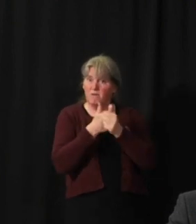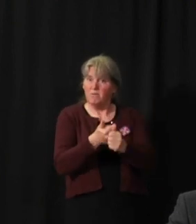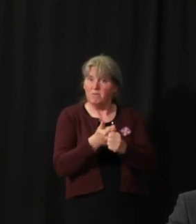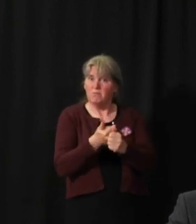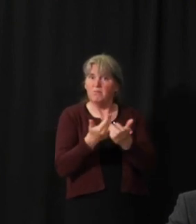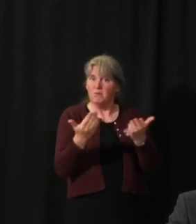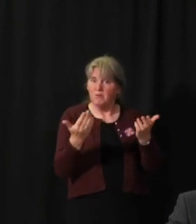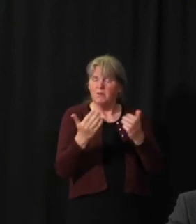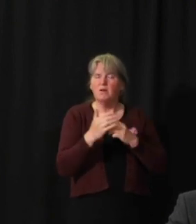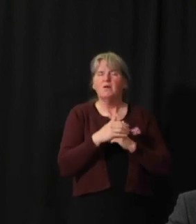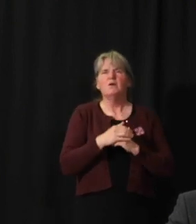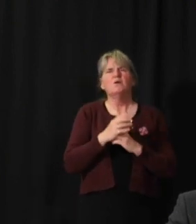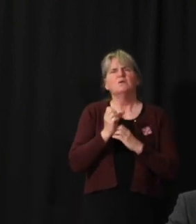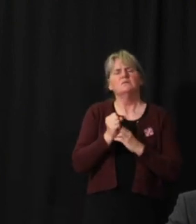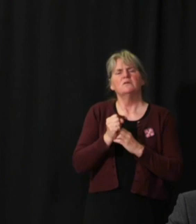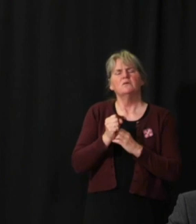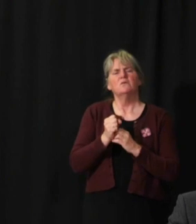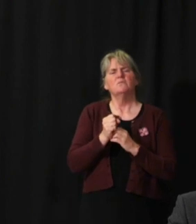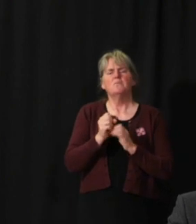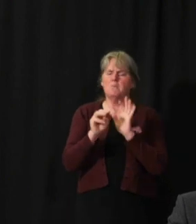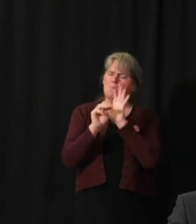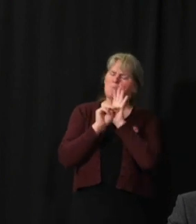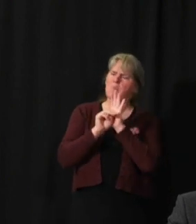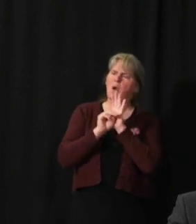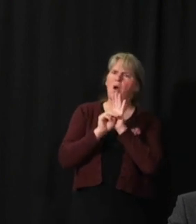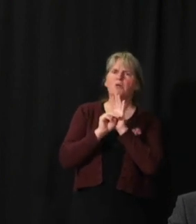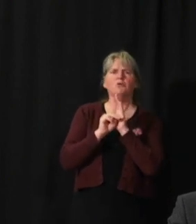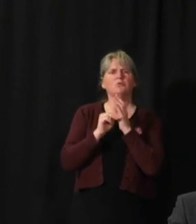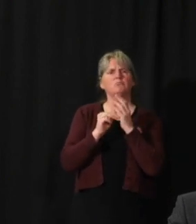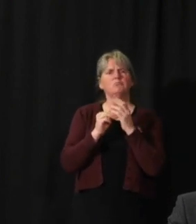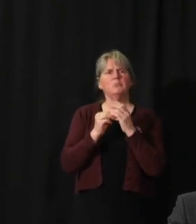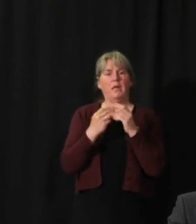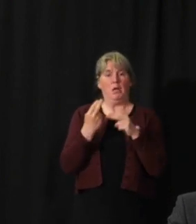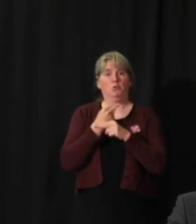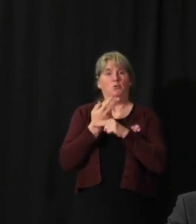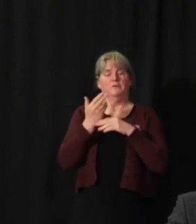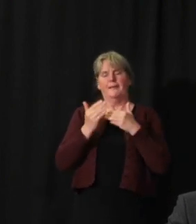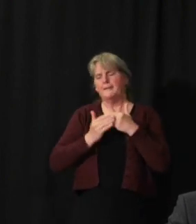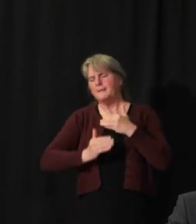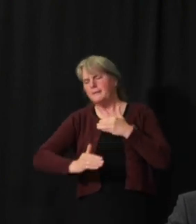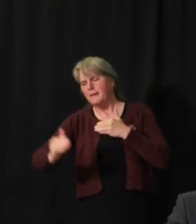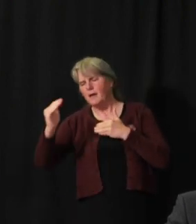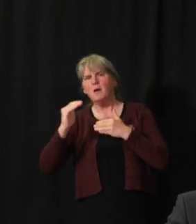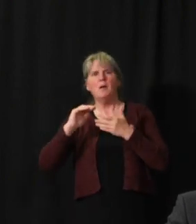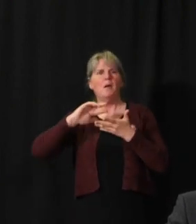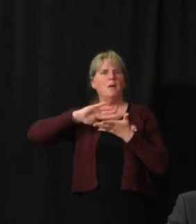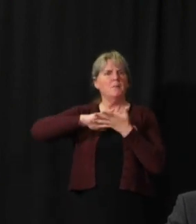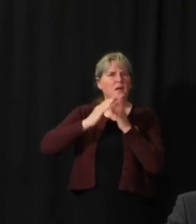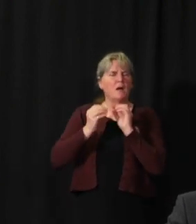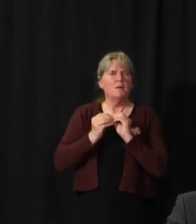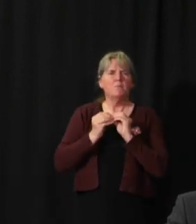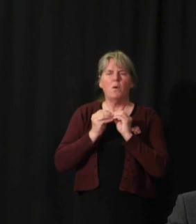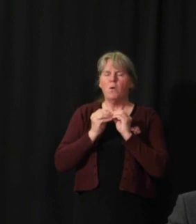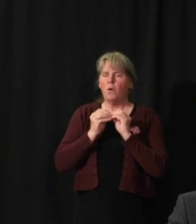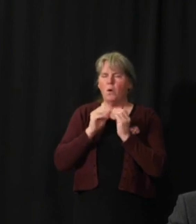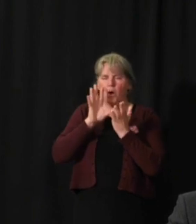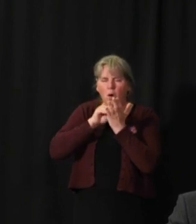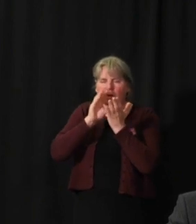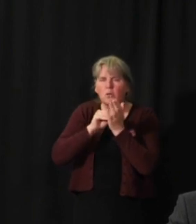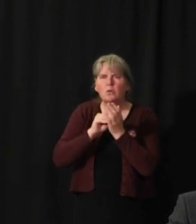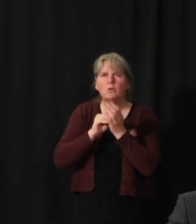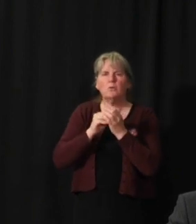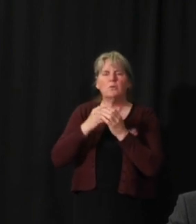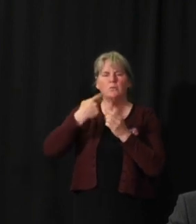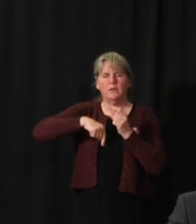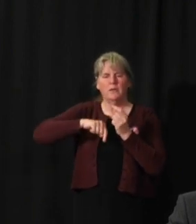What I think modeling can do from here on as we get better at doing this, as we build our own expertise, as we